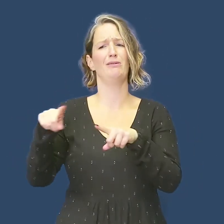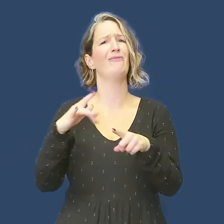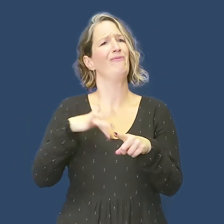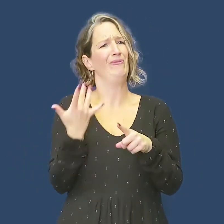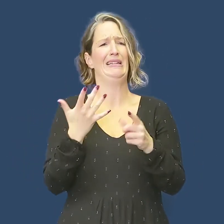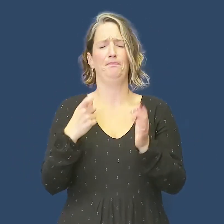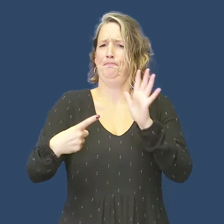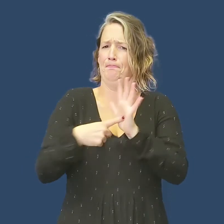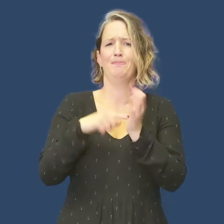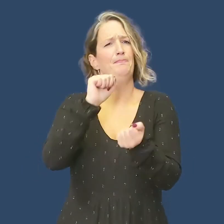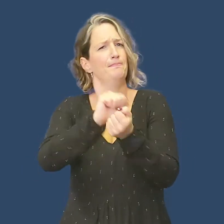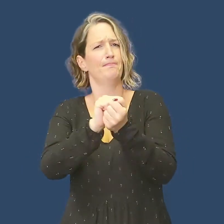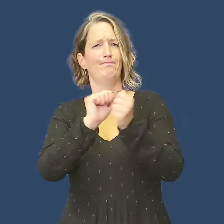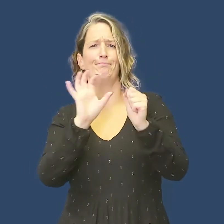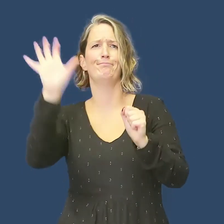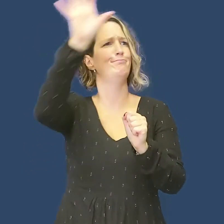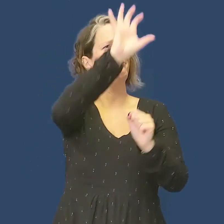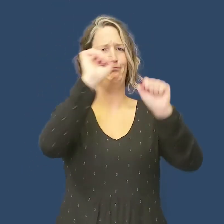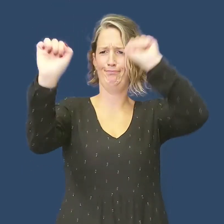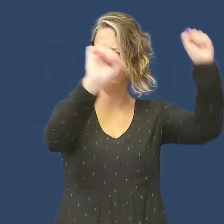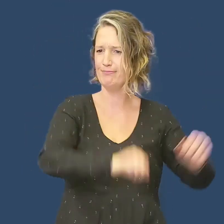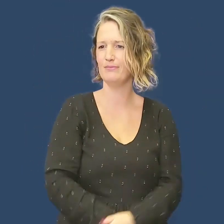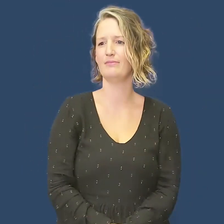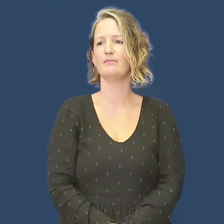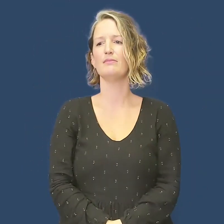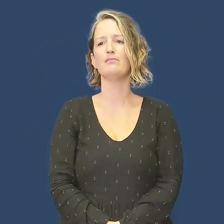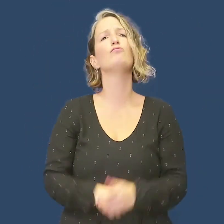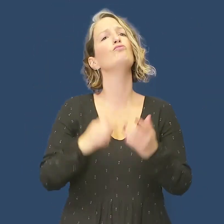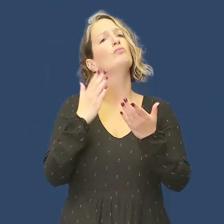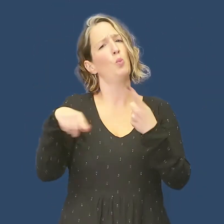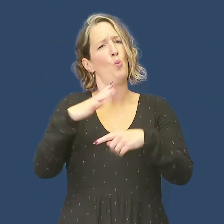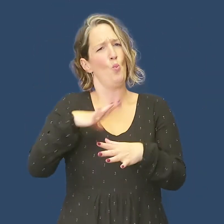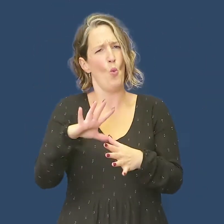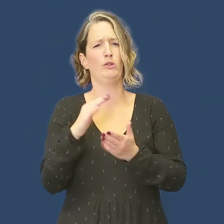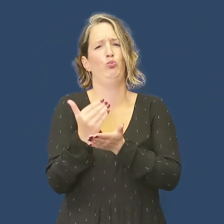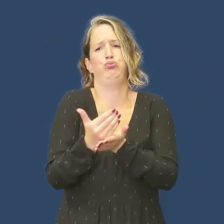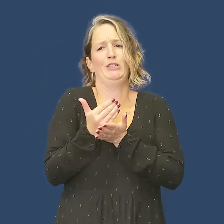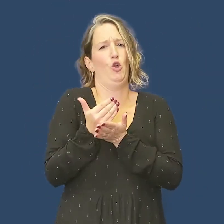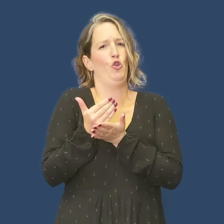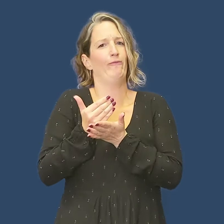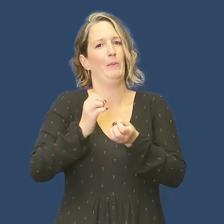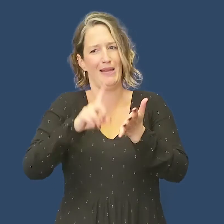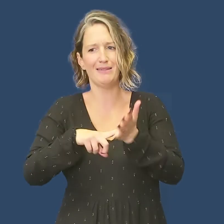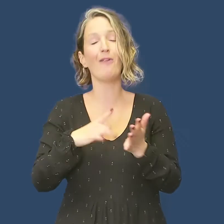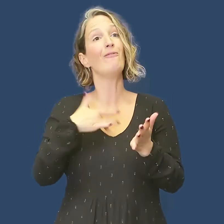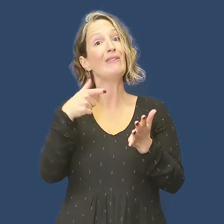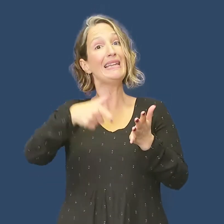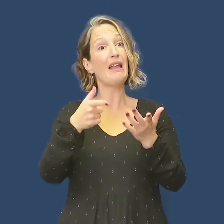the signs that are used in different parts of the country. As part of preserving BSL, preserving regional